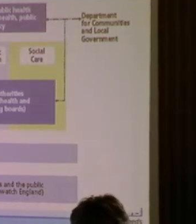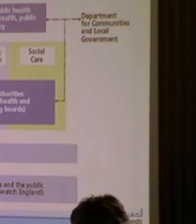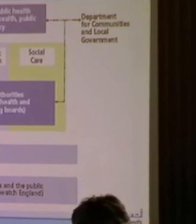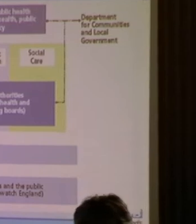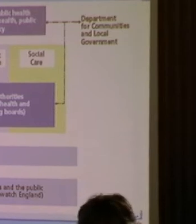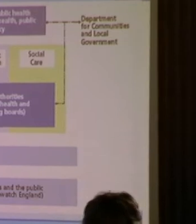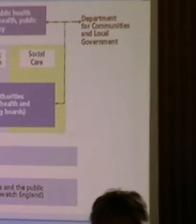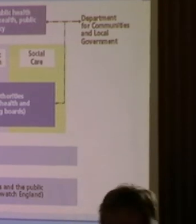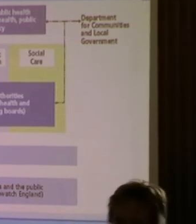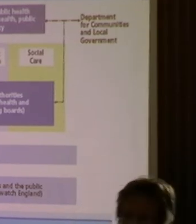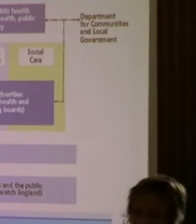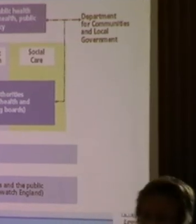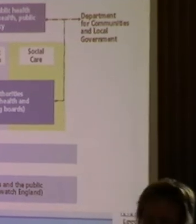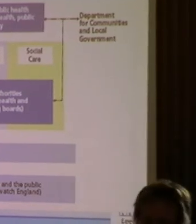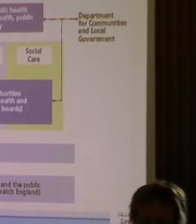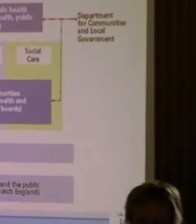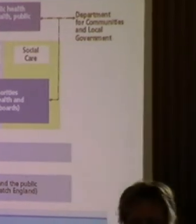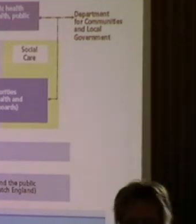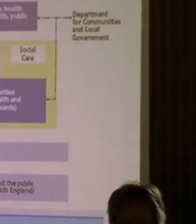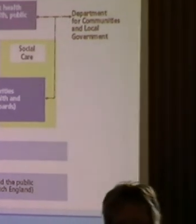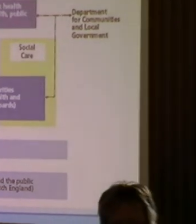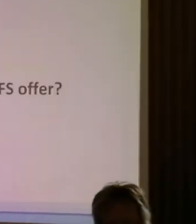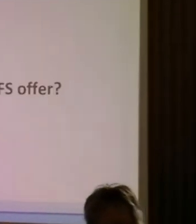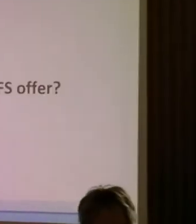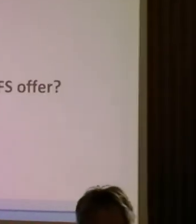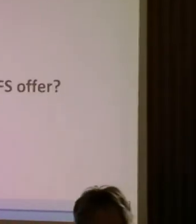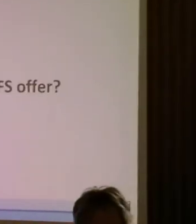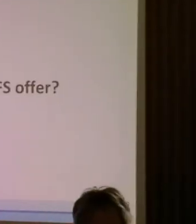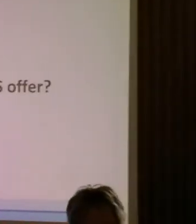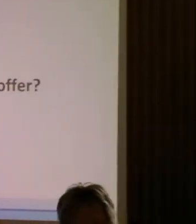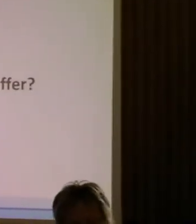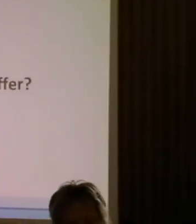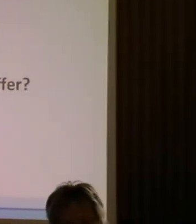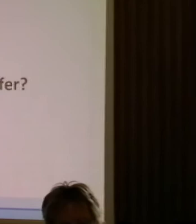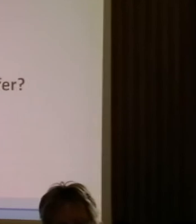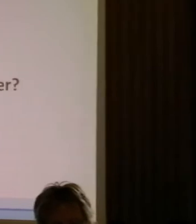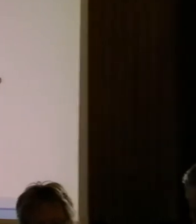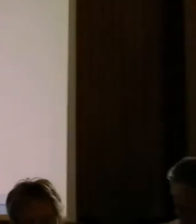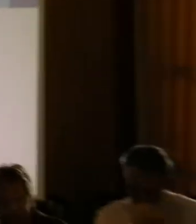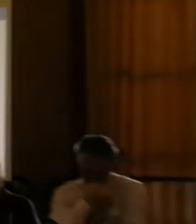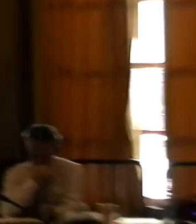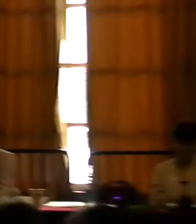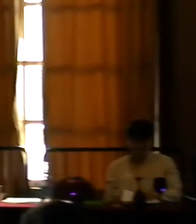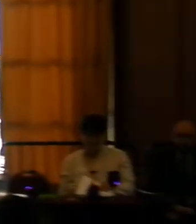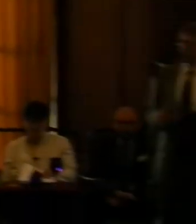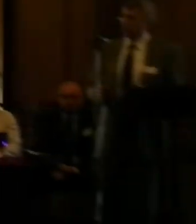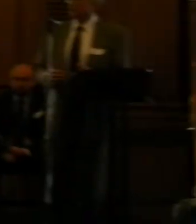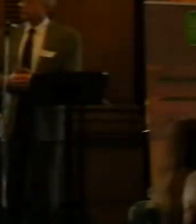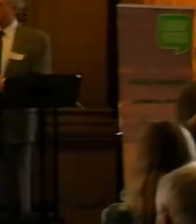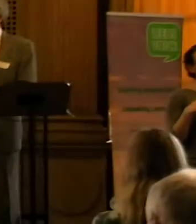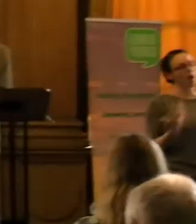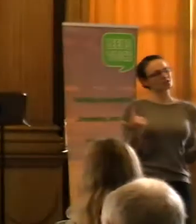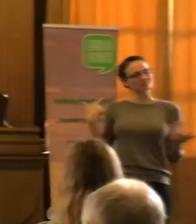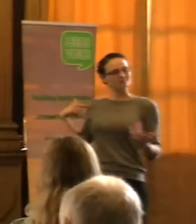picture at the moment. The next one, please. I do just want to throw